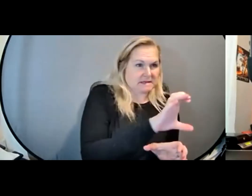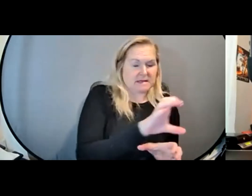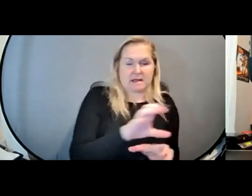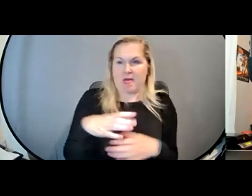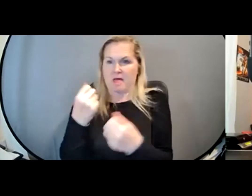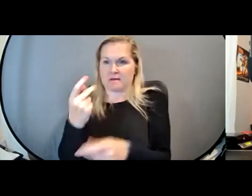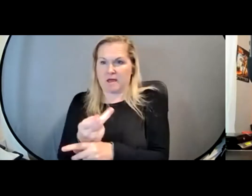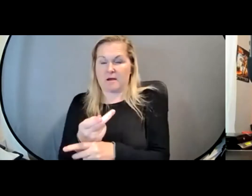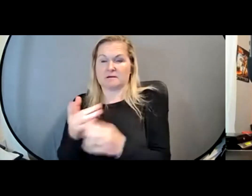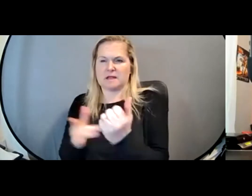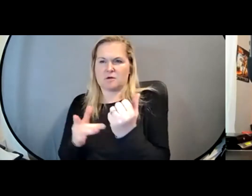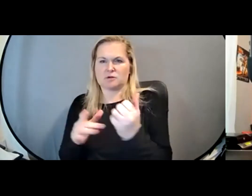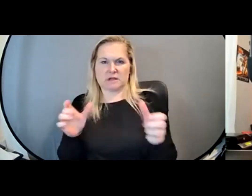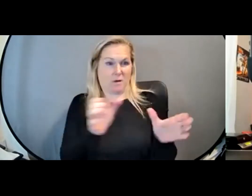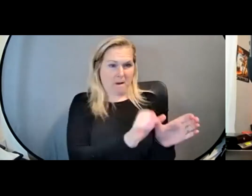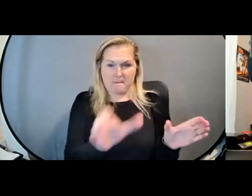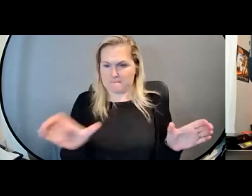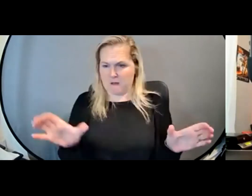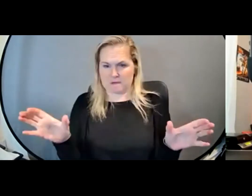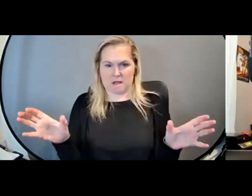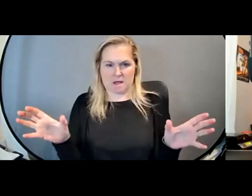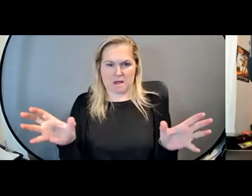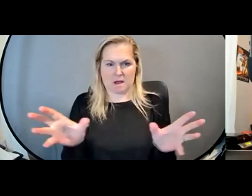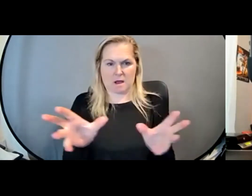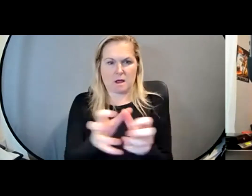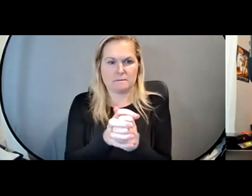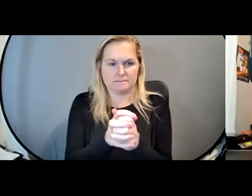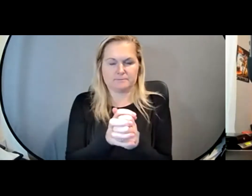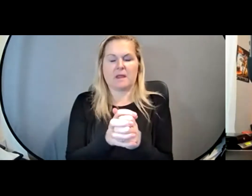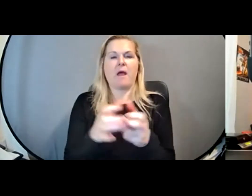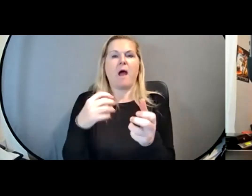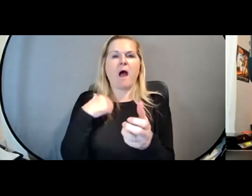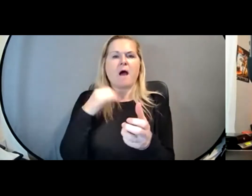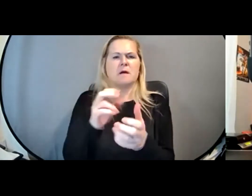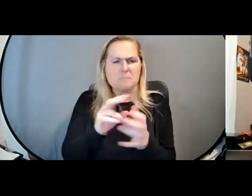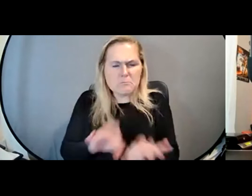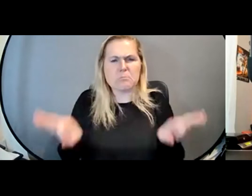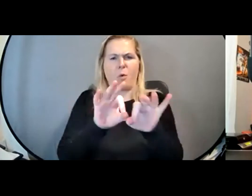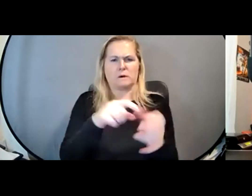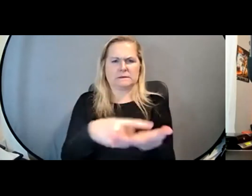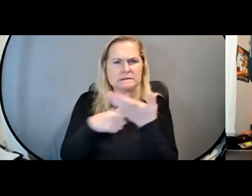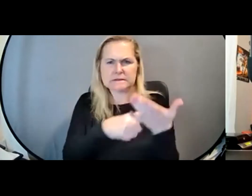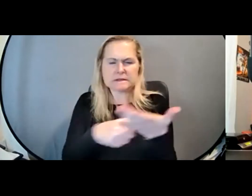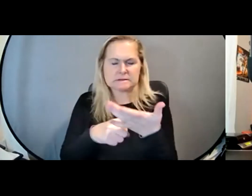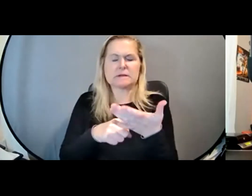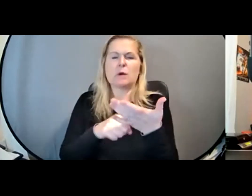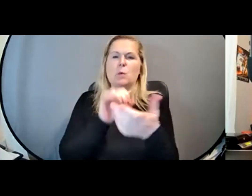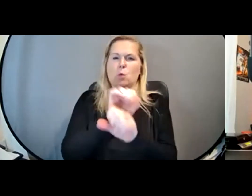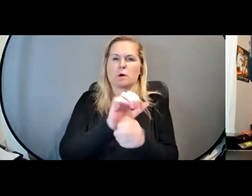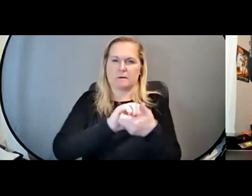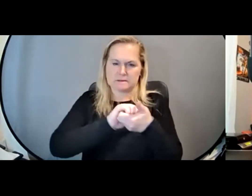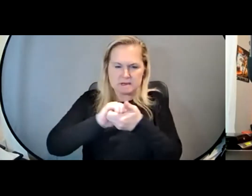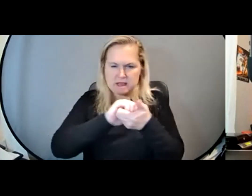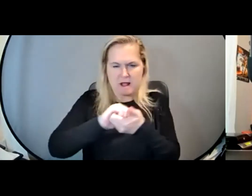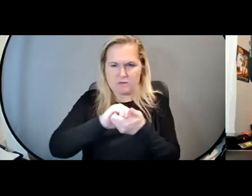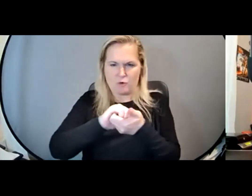technology space to come together, actually have meaningful conversations so that they can work together and move the